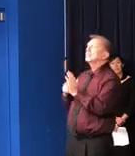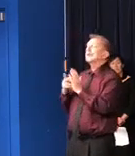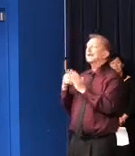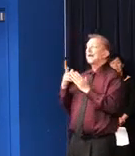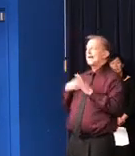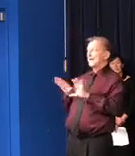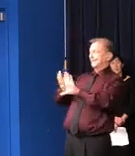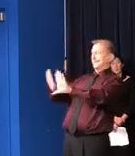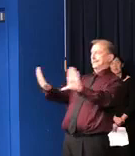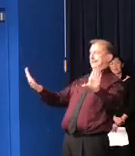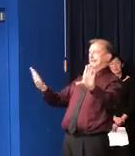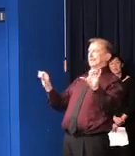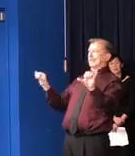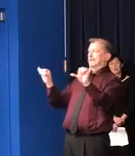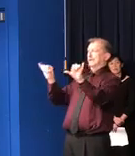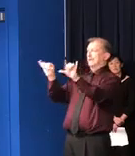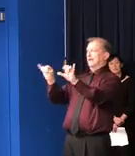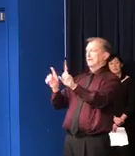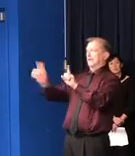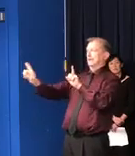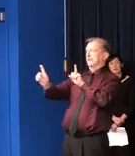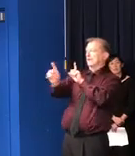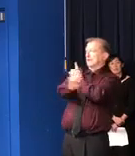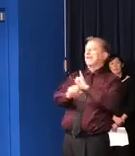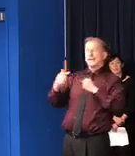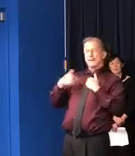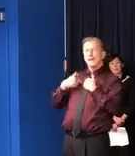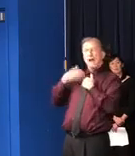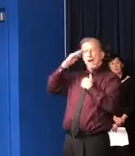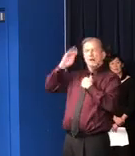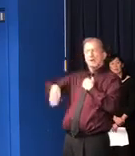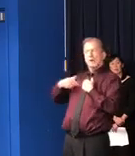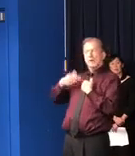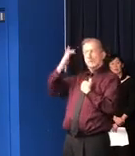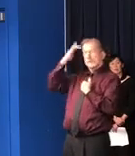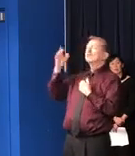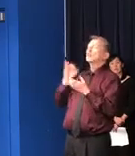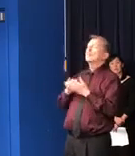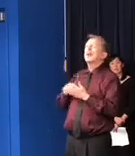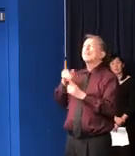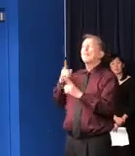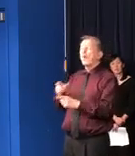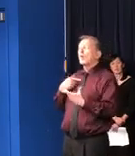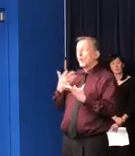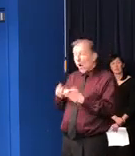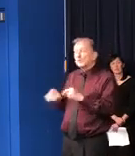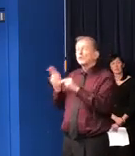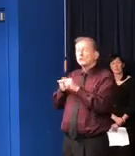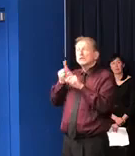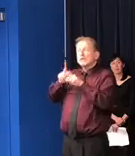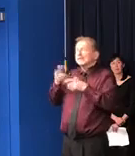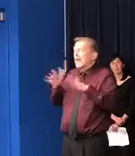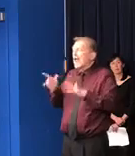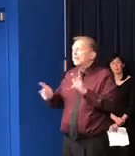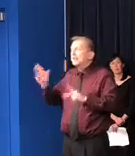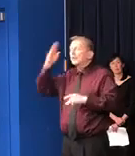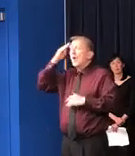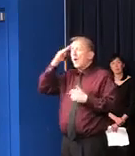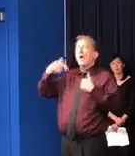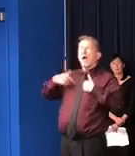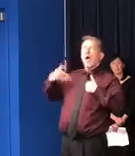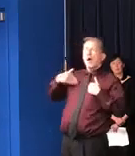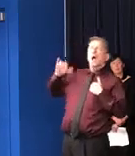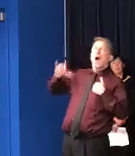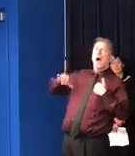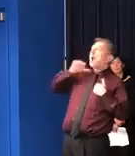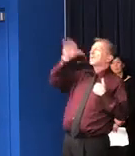and know when we're getting to a better place. So we're aggressively working to increase testing as an important part of this whole COVID-19 response